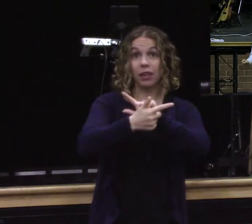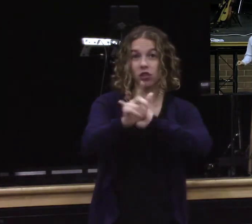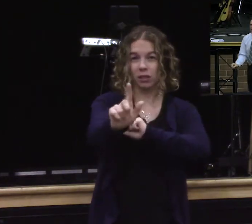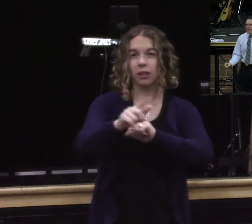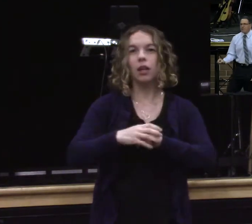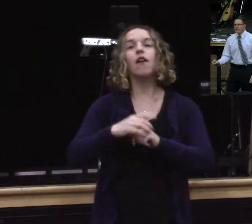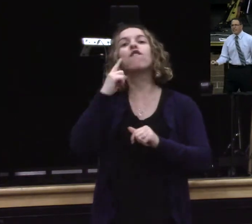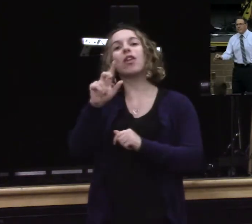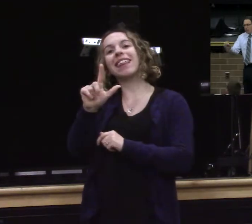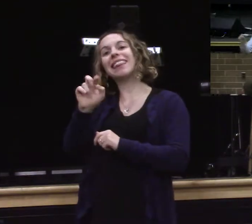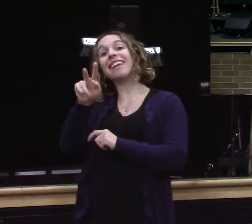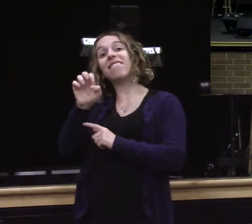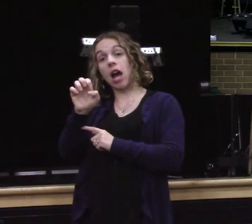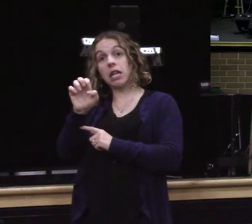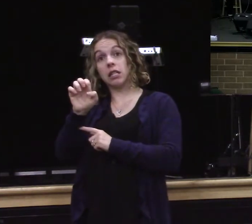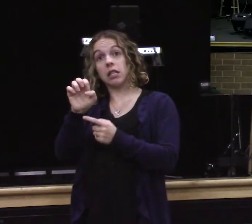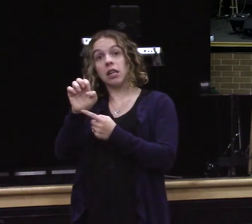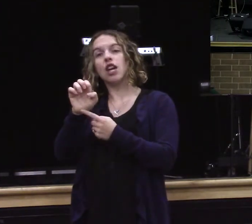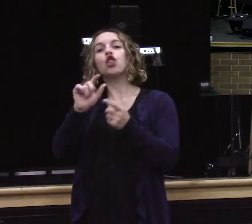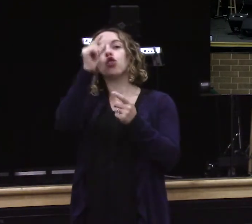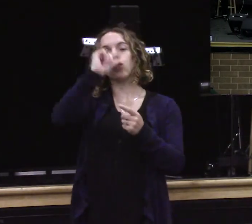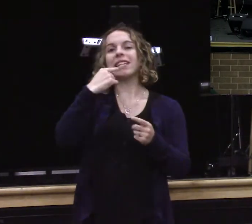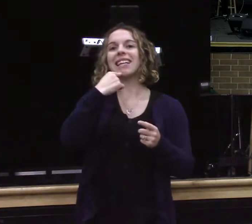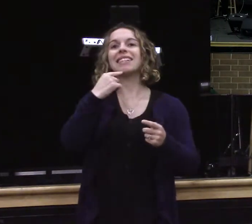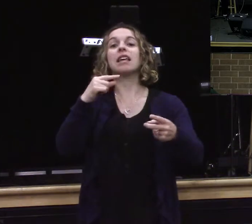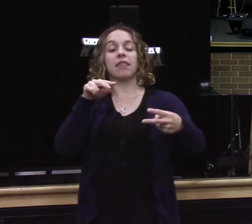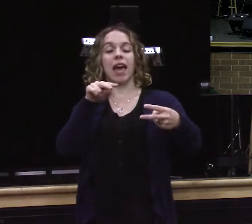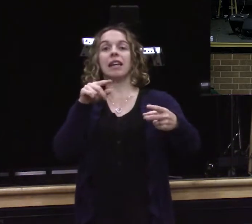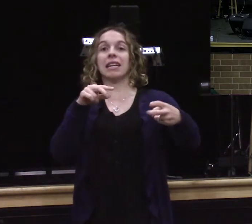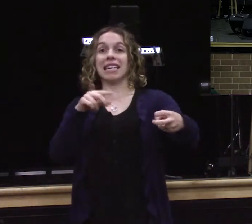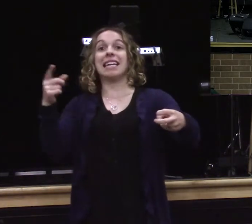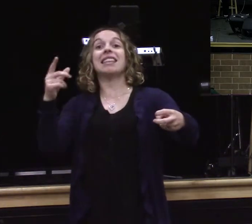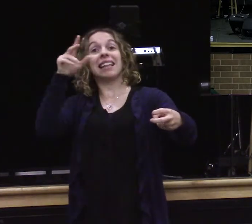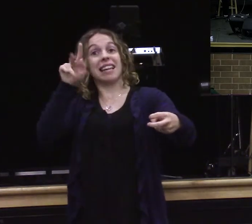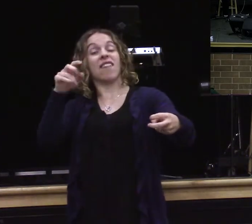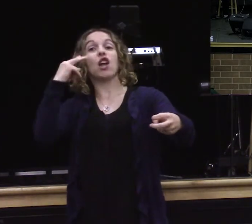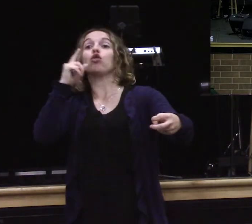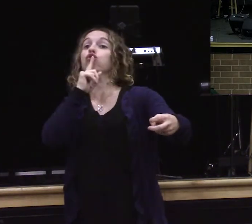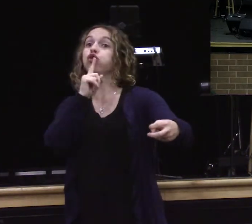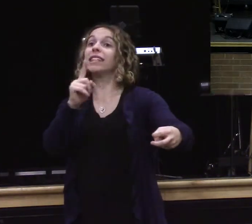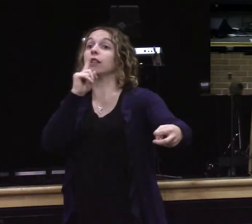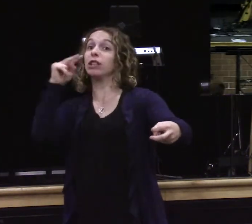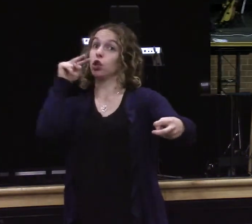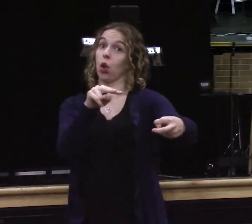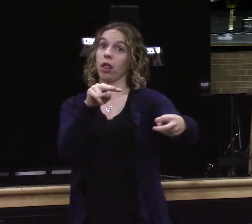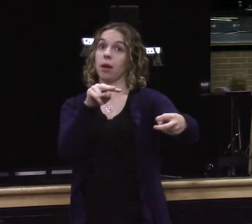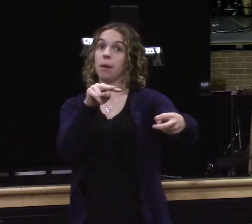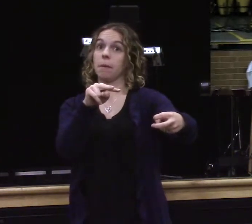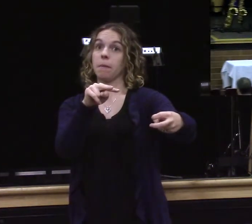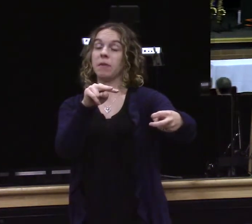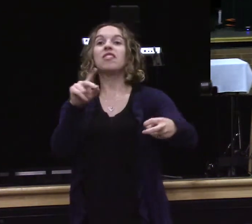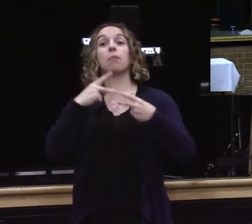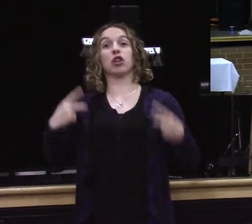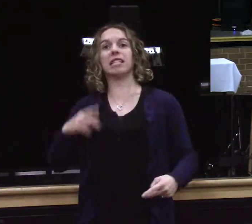Greek word. And it means he really looked at him. So the priest. When he saw him. He said I don't want to see him. I don't see him. I don't see him. I don't